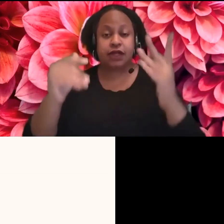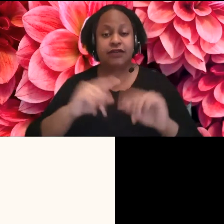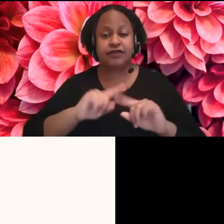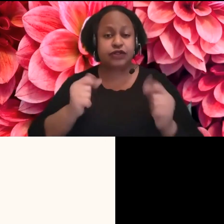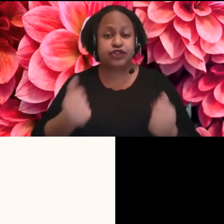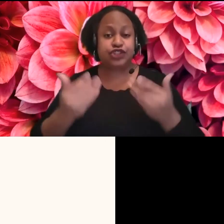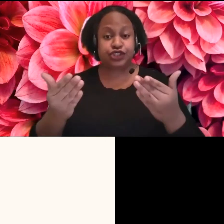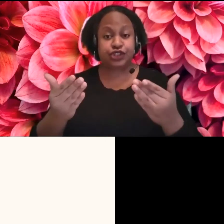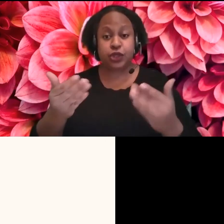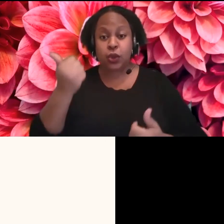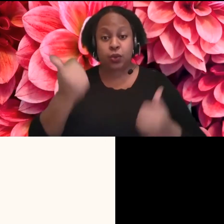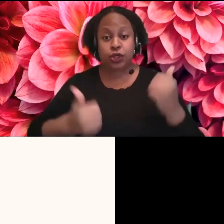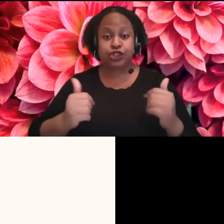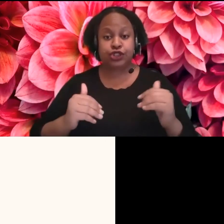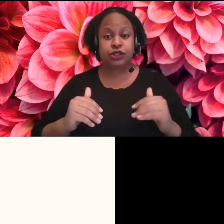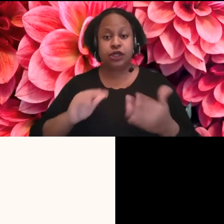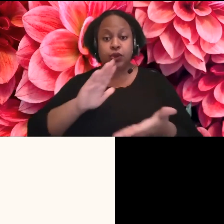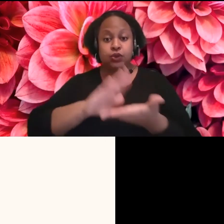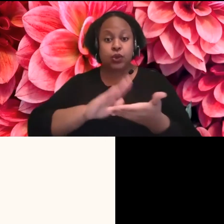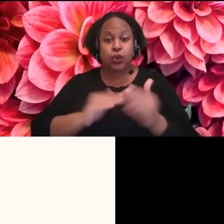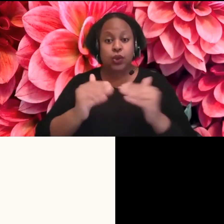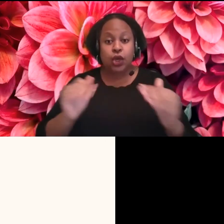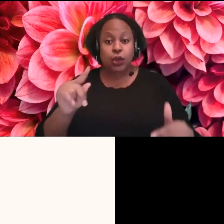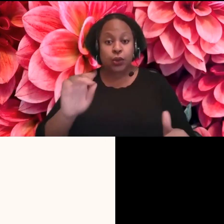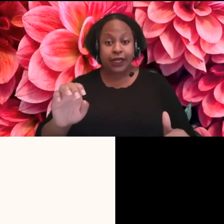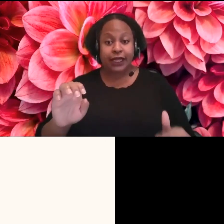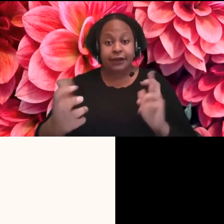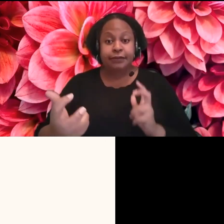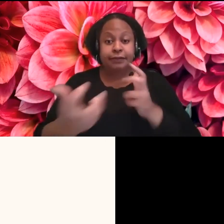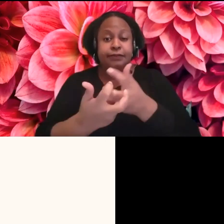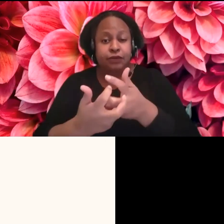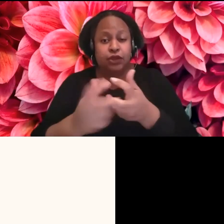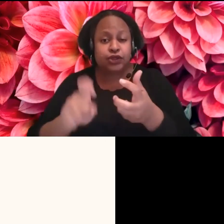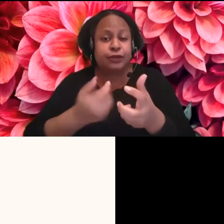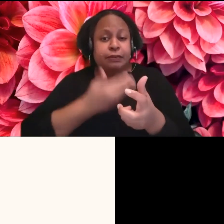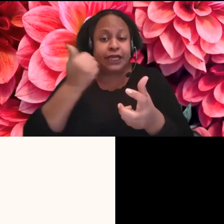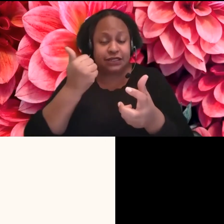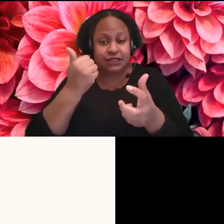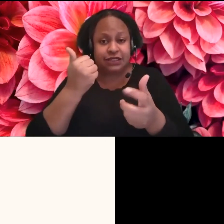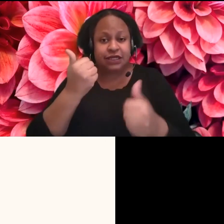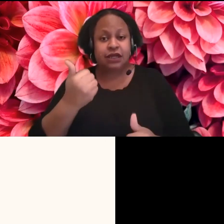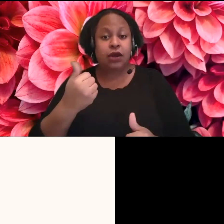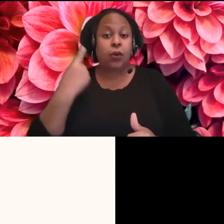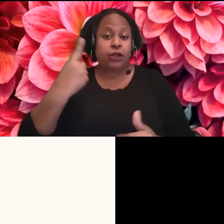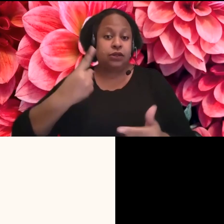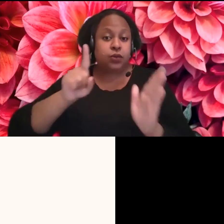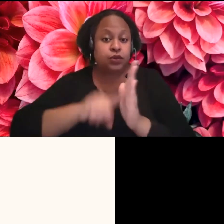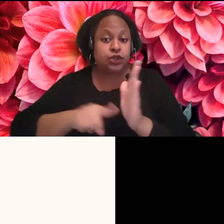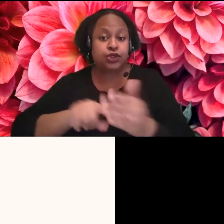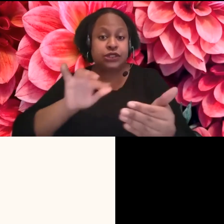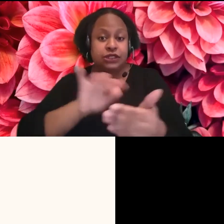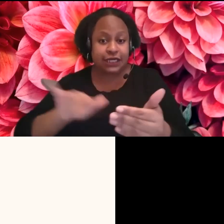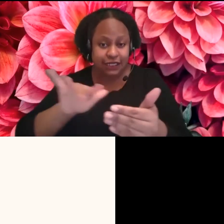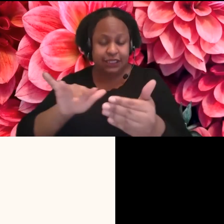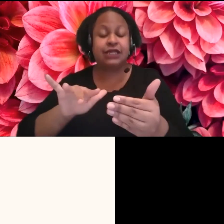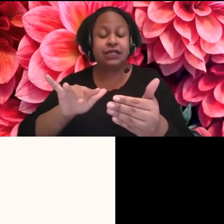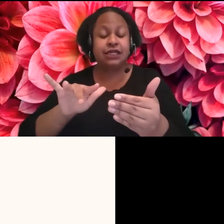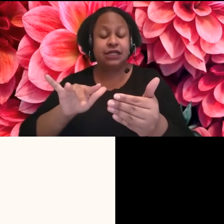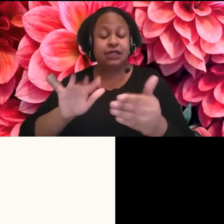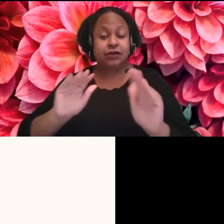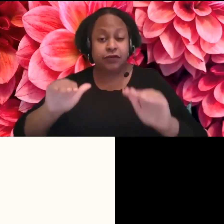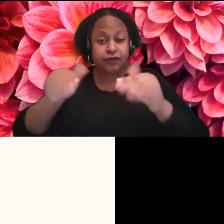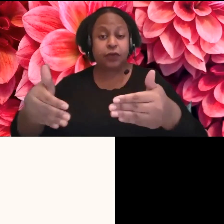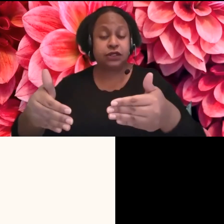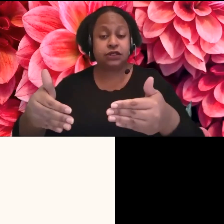aim for, and they vary based on the study, who the study was like, who their focus was. Um,